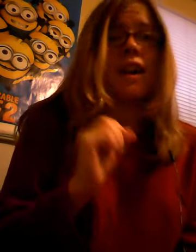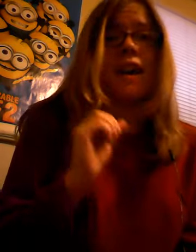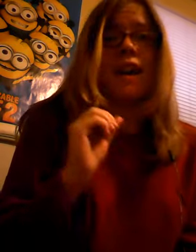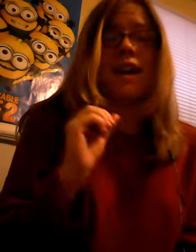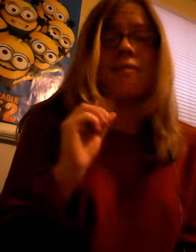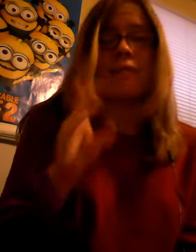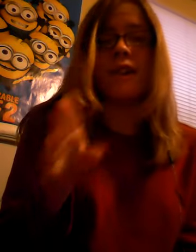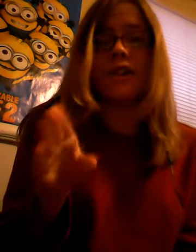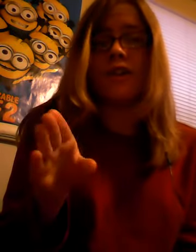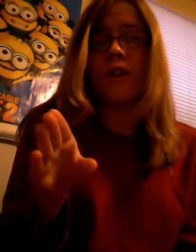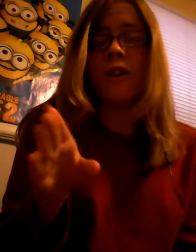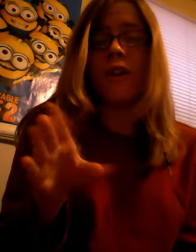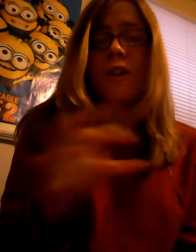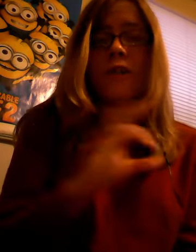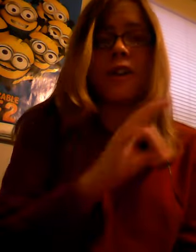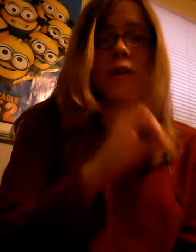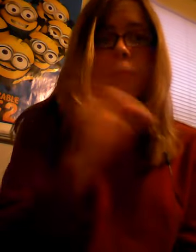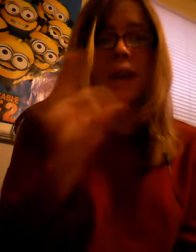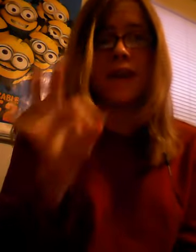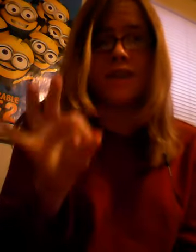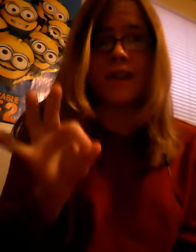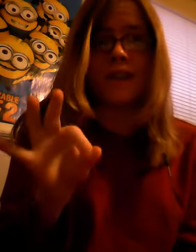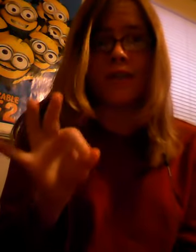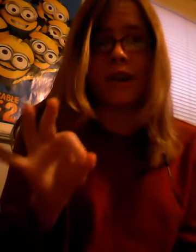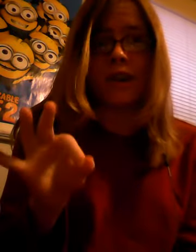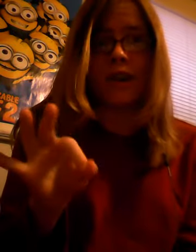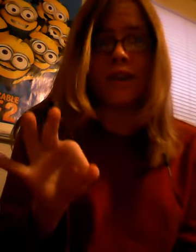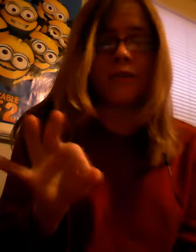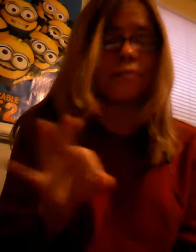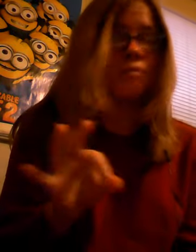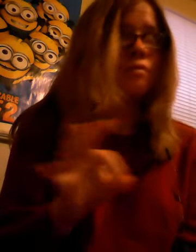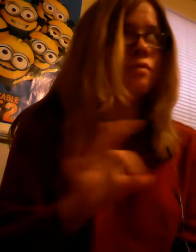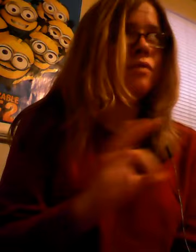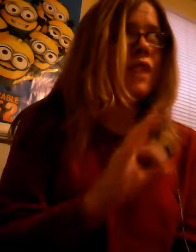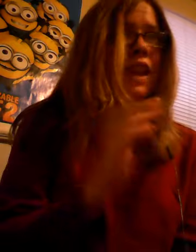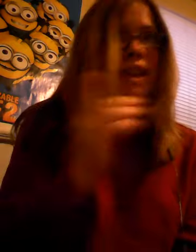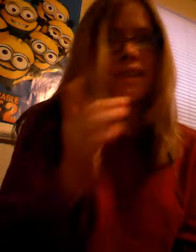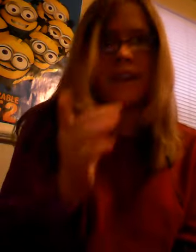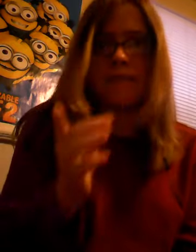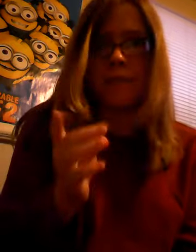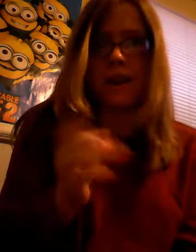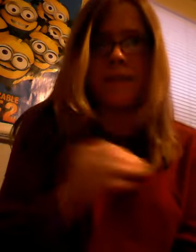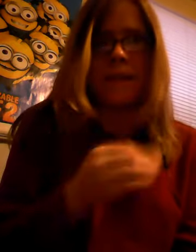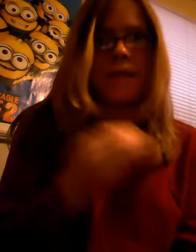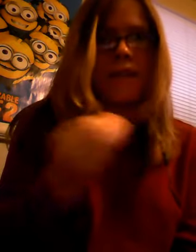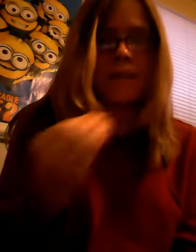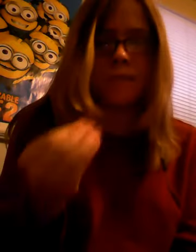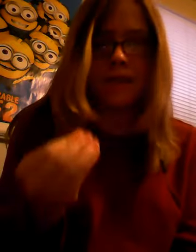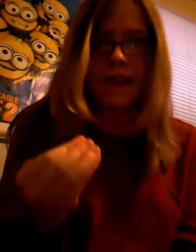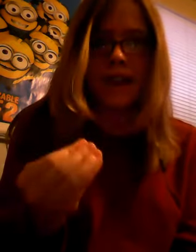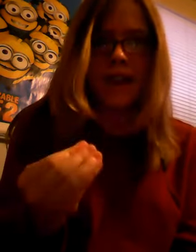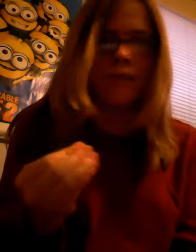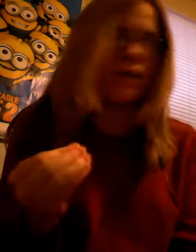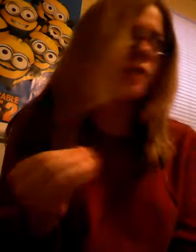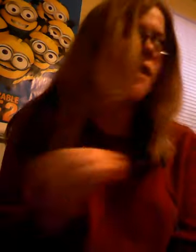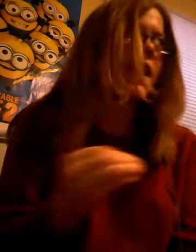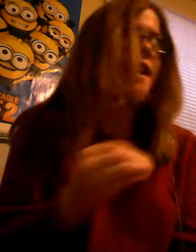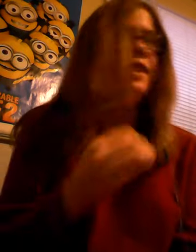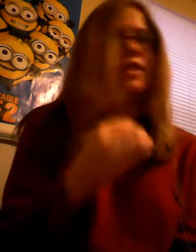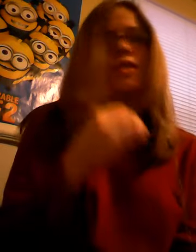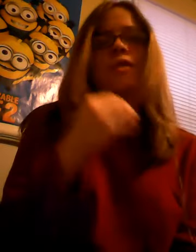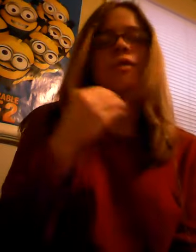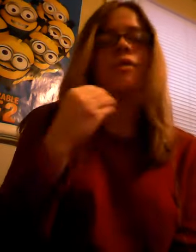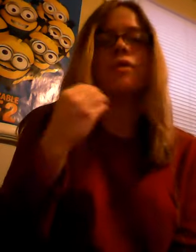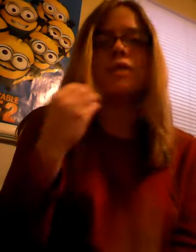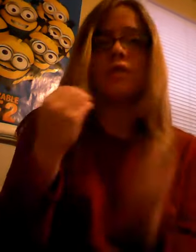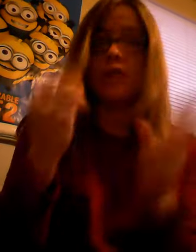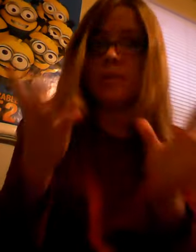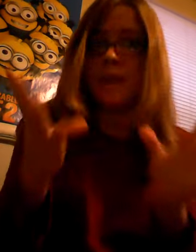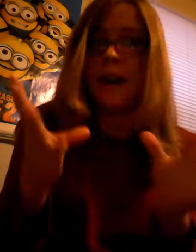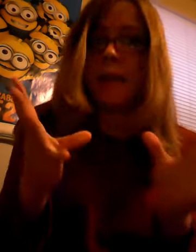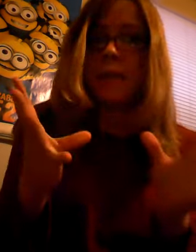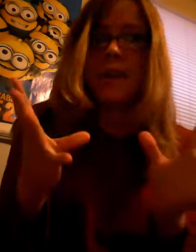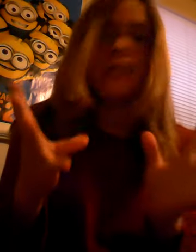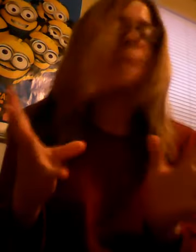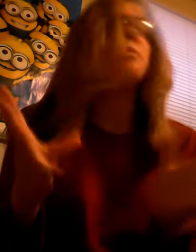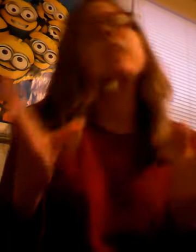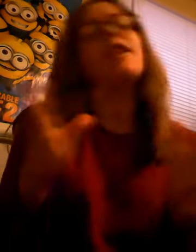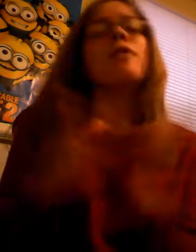I'm pretty sure all of you little pandas out there. Yes, I put in my Facebook account for you guys to look me up, but I